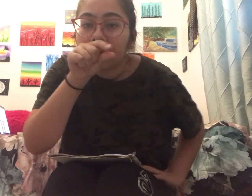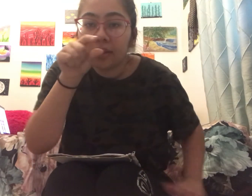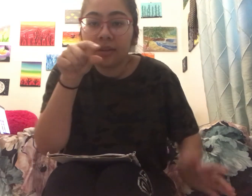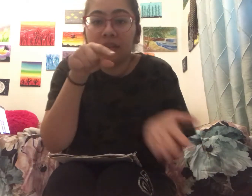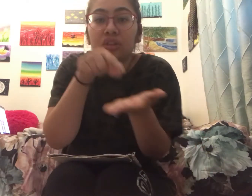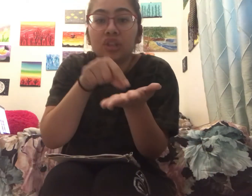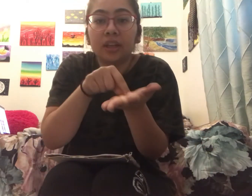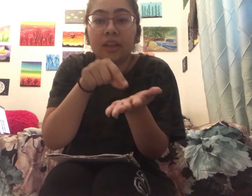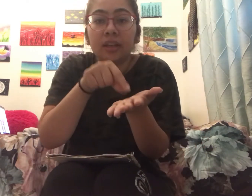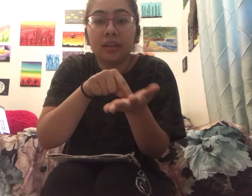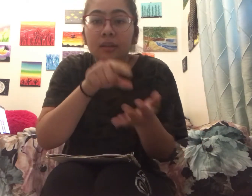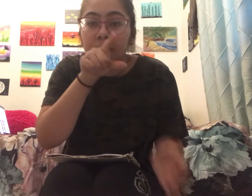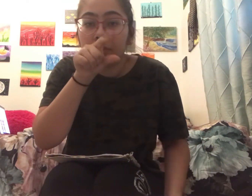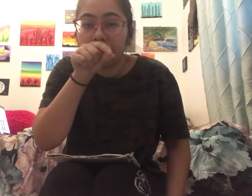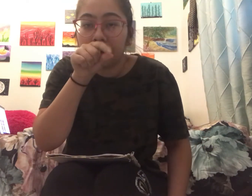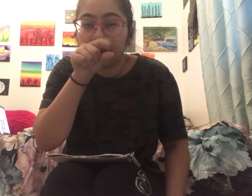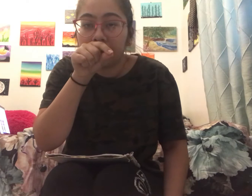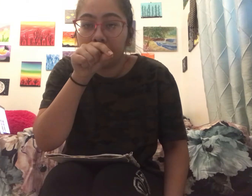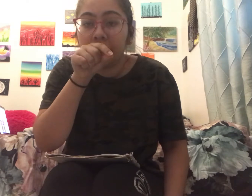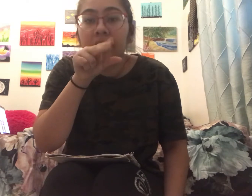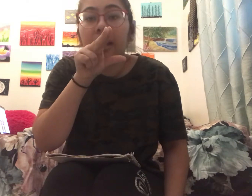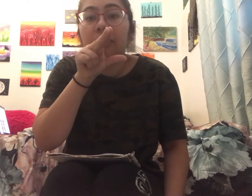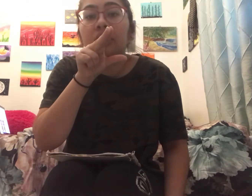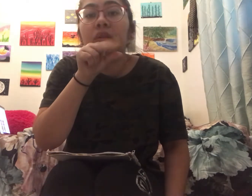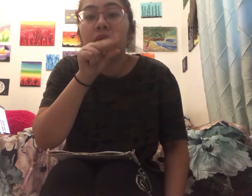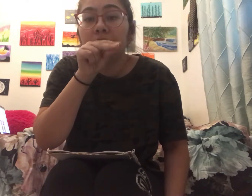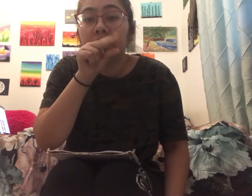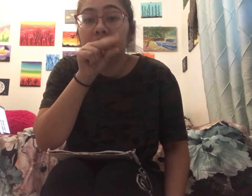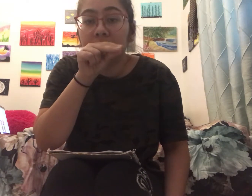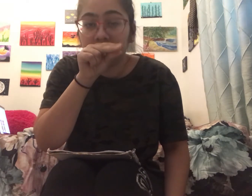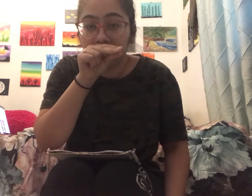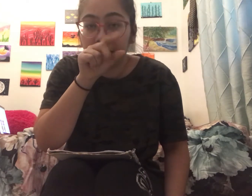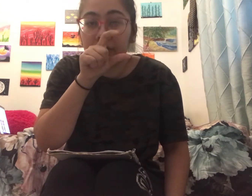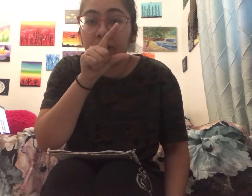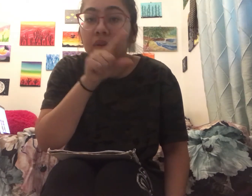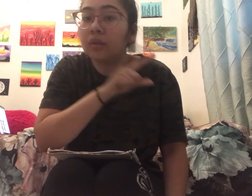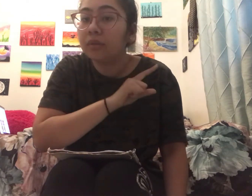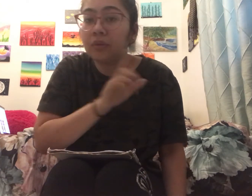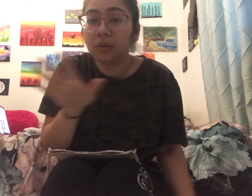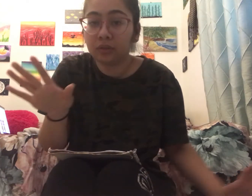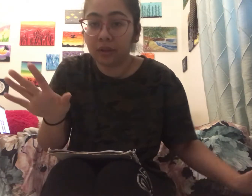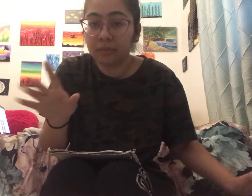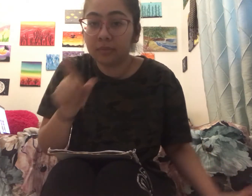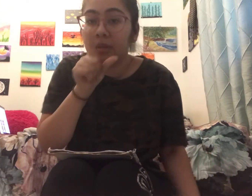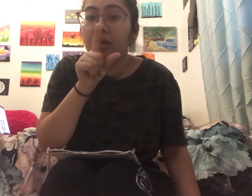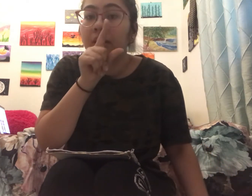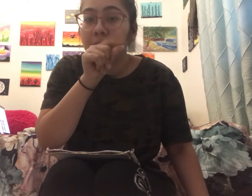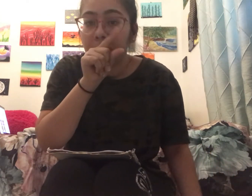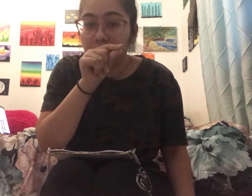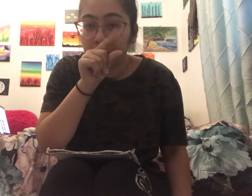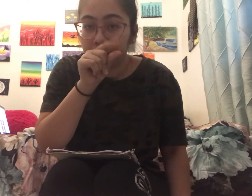this is chicken bird and with two fingers it's duck so don't confuse them bird